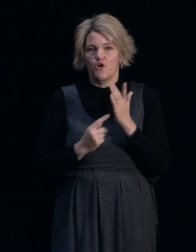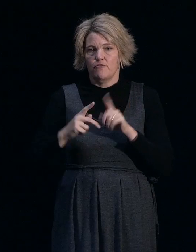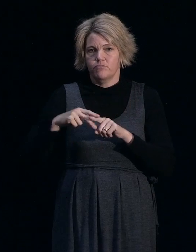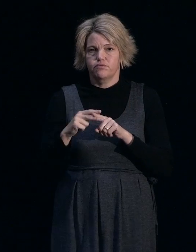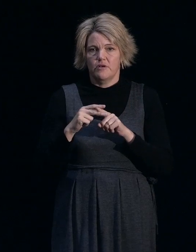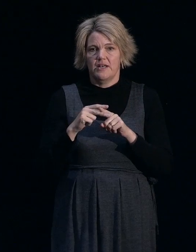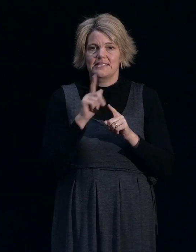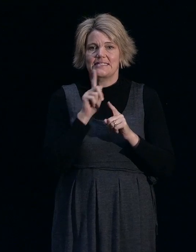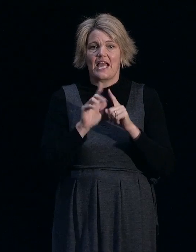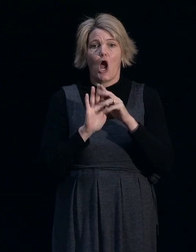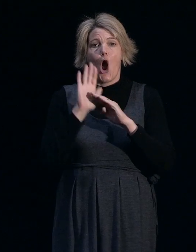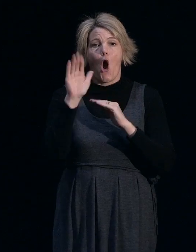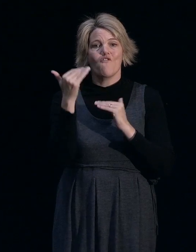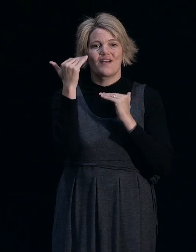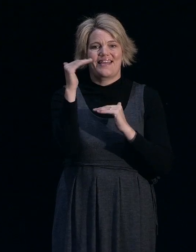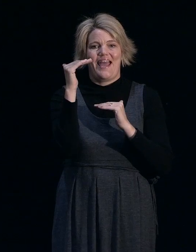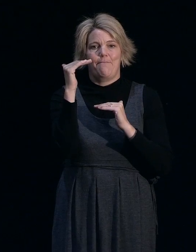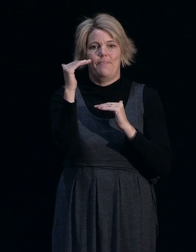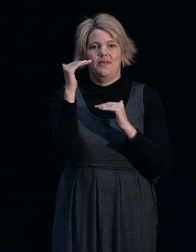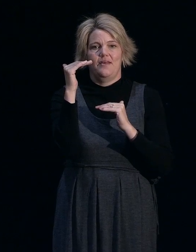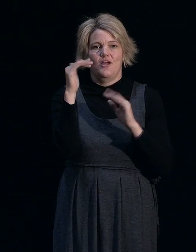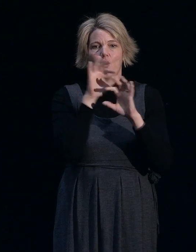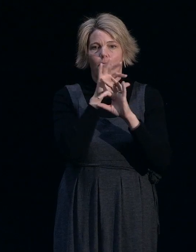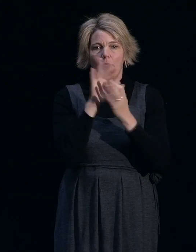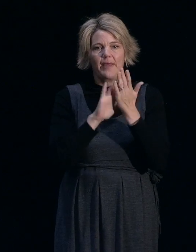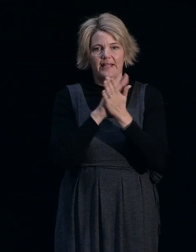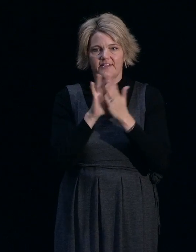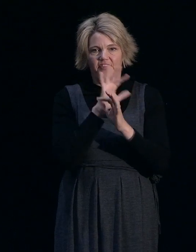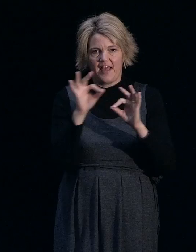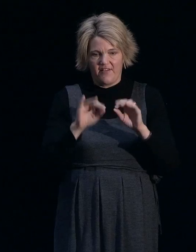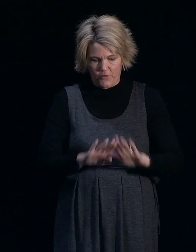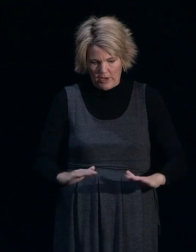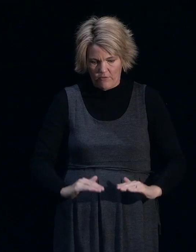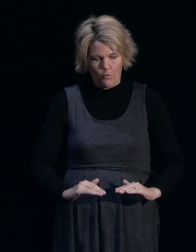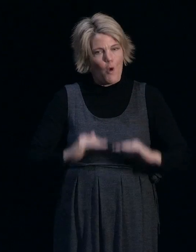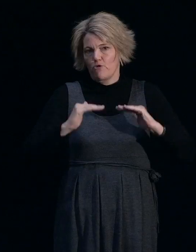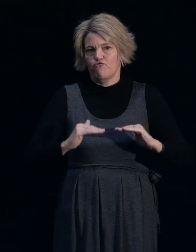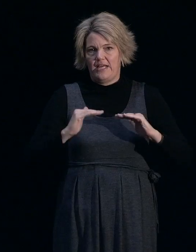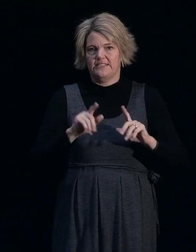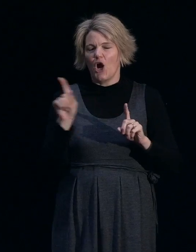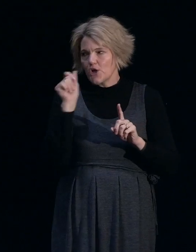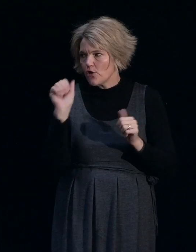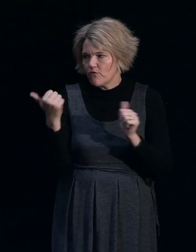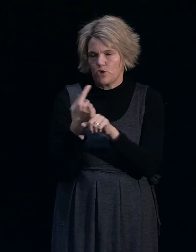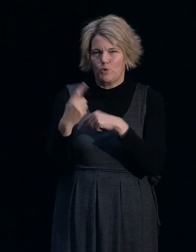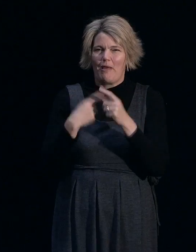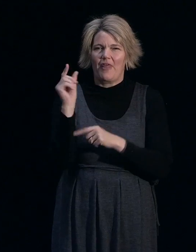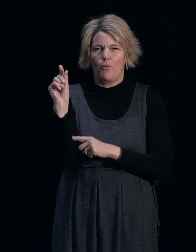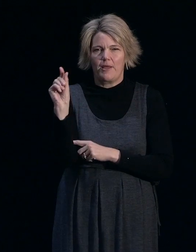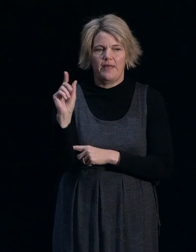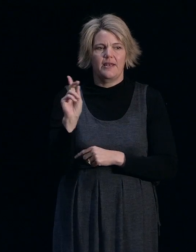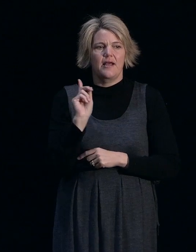overcap major repairs will not result in their floor levels being raised. I know it's been touched on already, but I'm actually